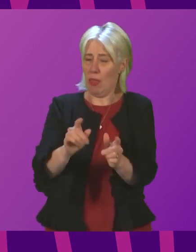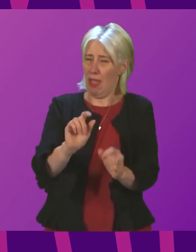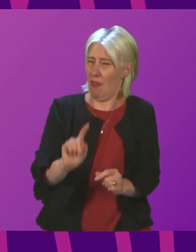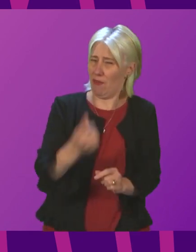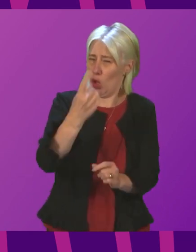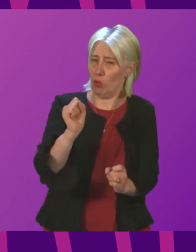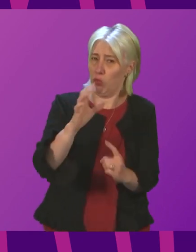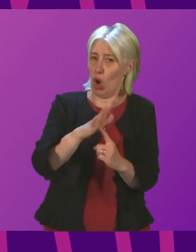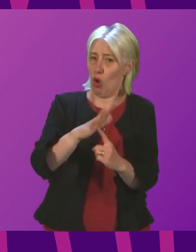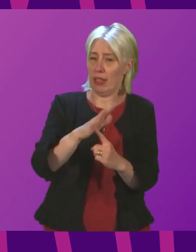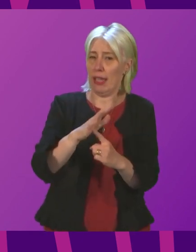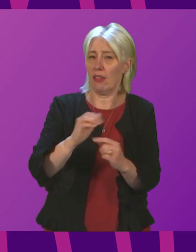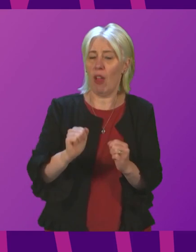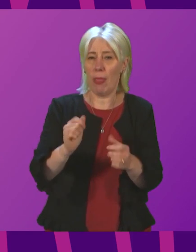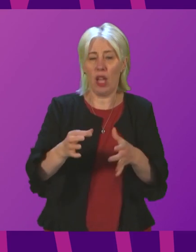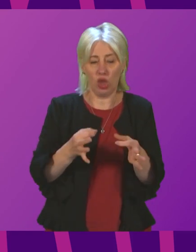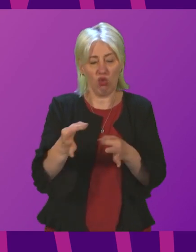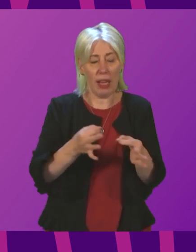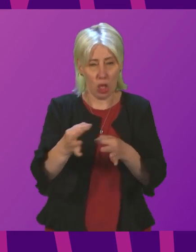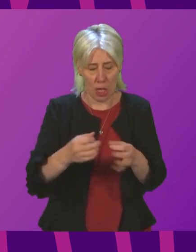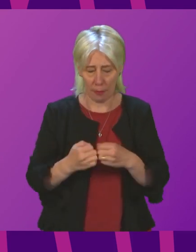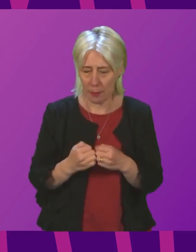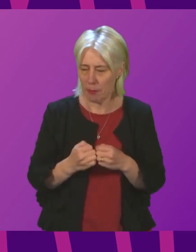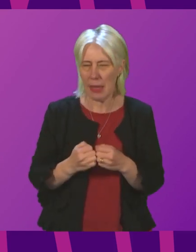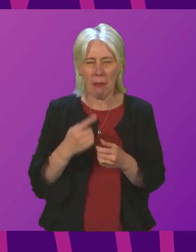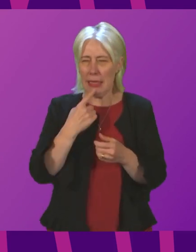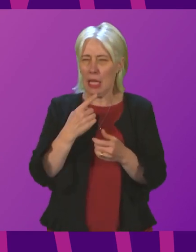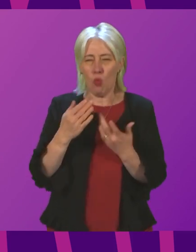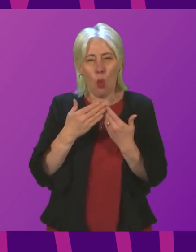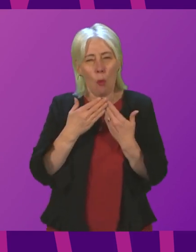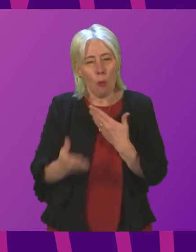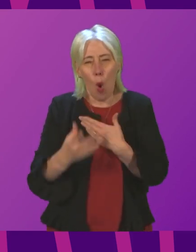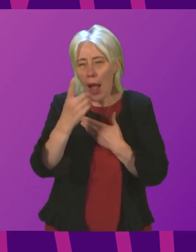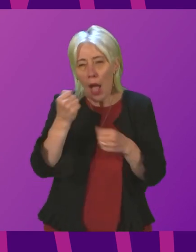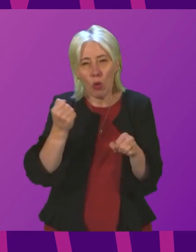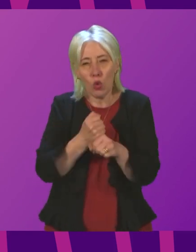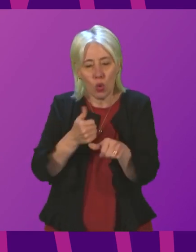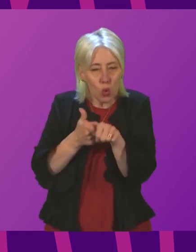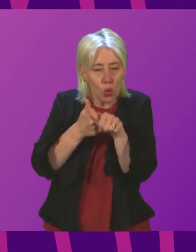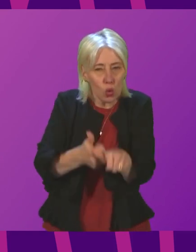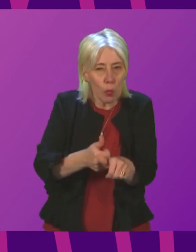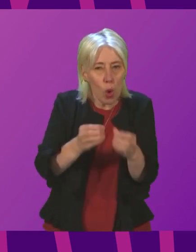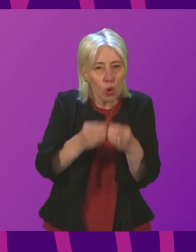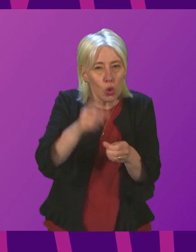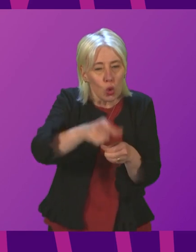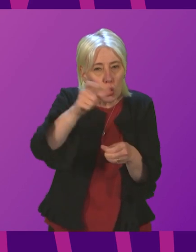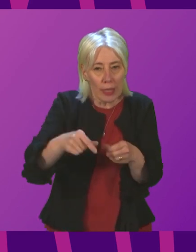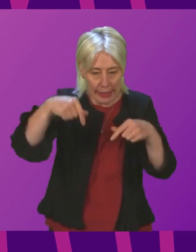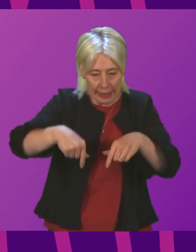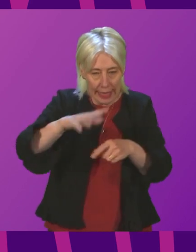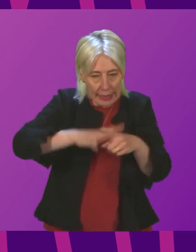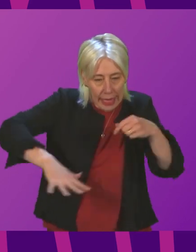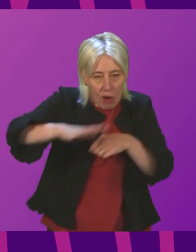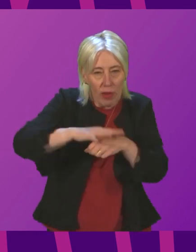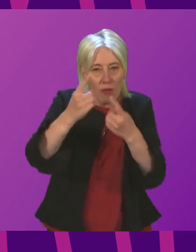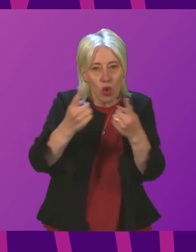So can I ask the Cabinet Secretary what more can be done to support students within and beyond the campus to ensure they are